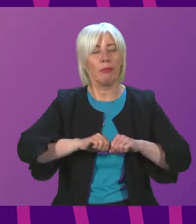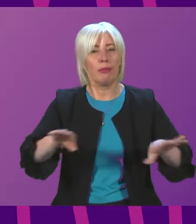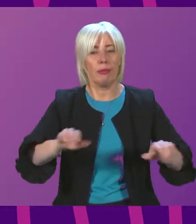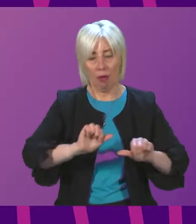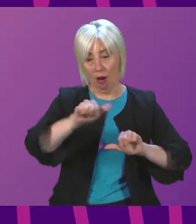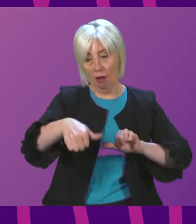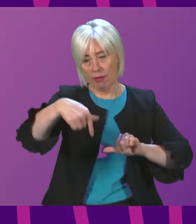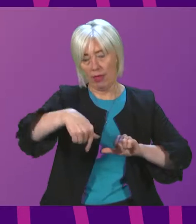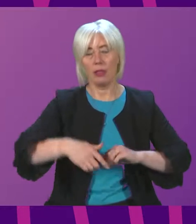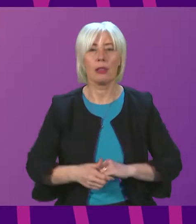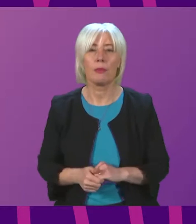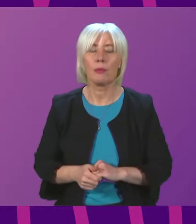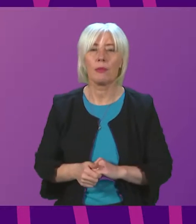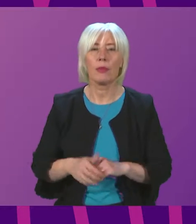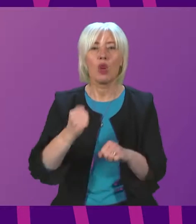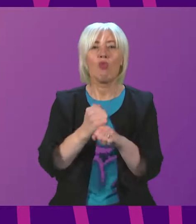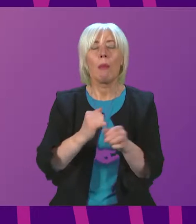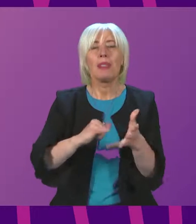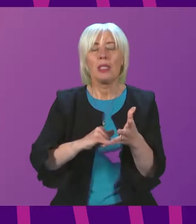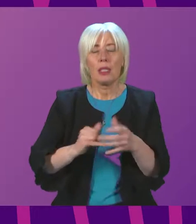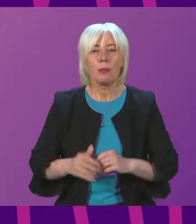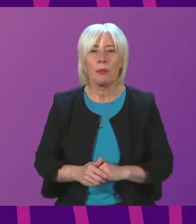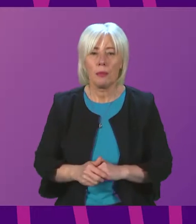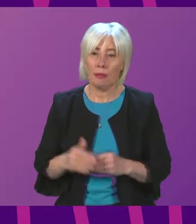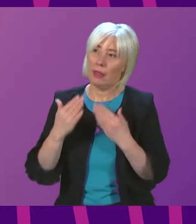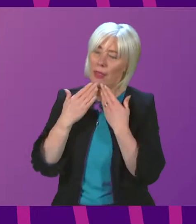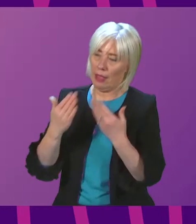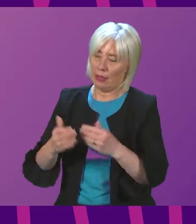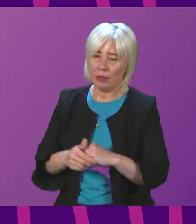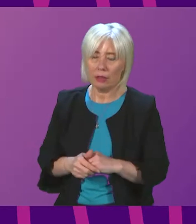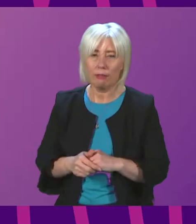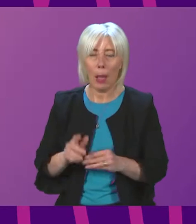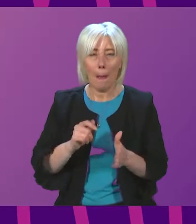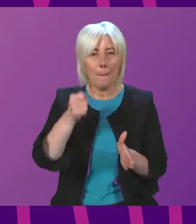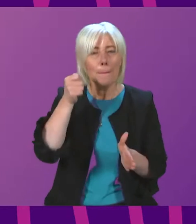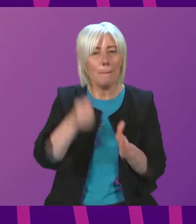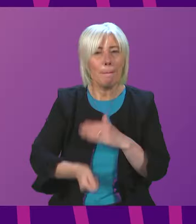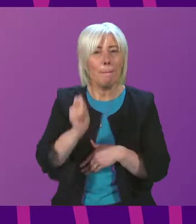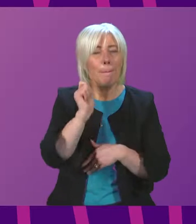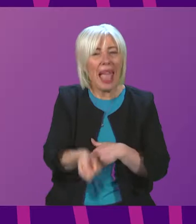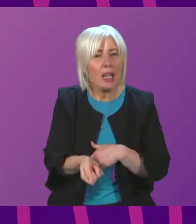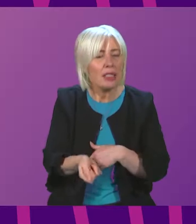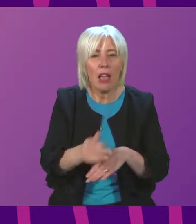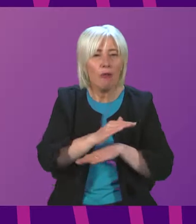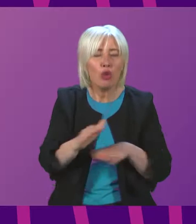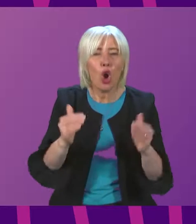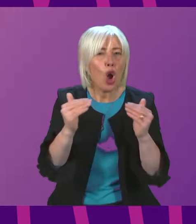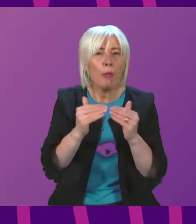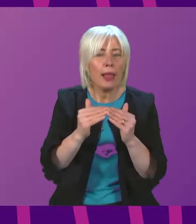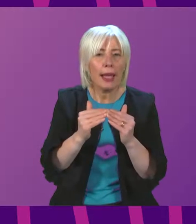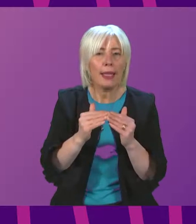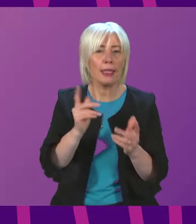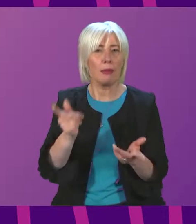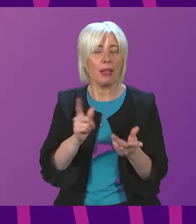this for brevity. And Graeme Simpson. Thank you. I'm very grateful. The penalty for non-compliance will come if people have